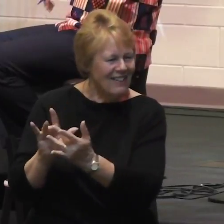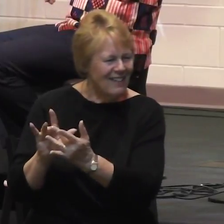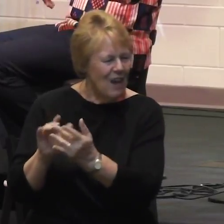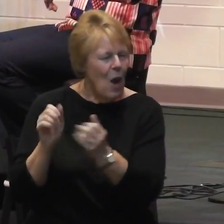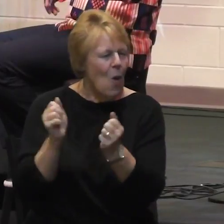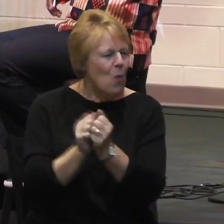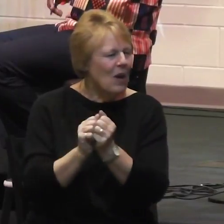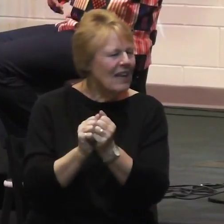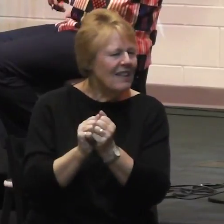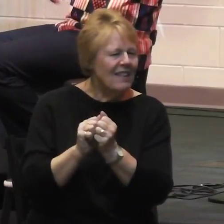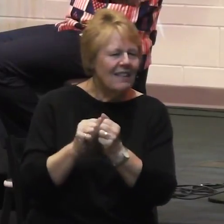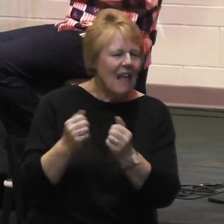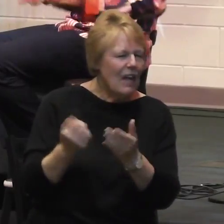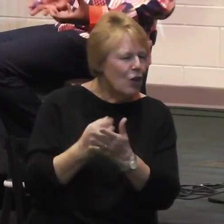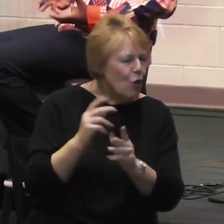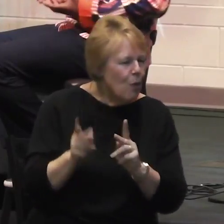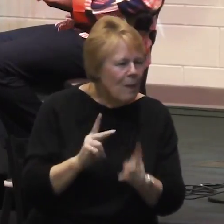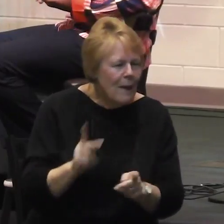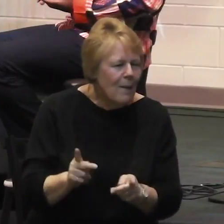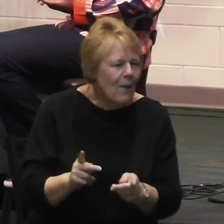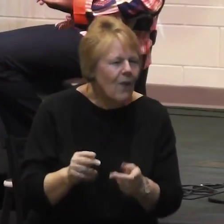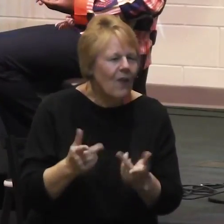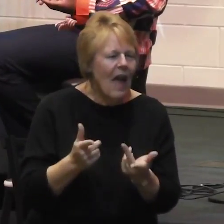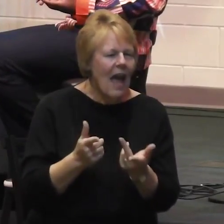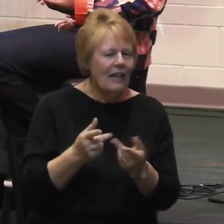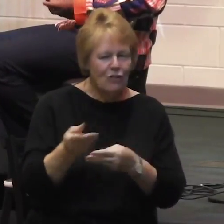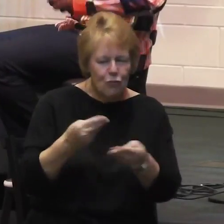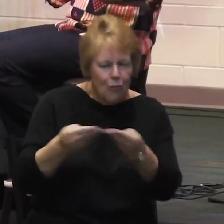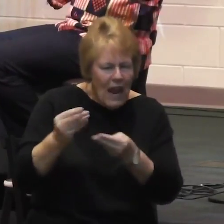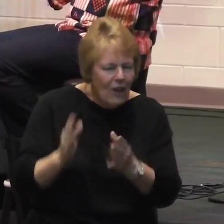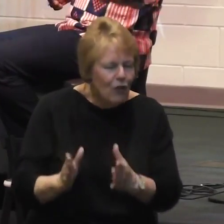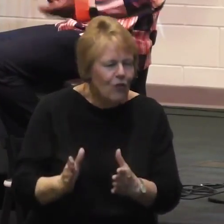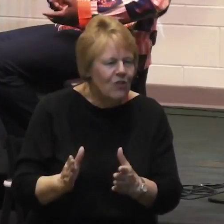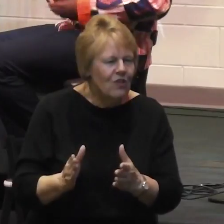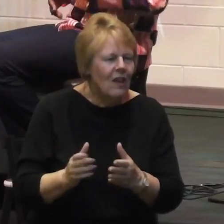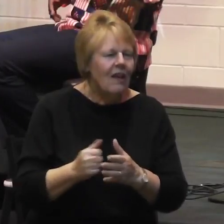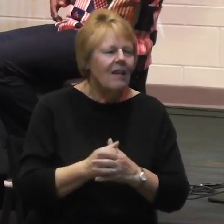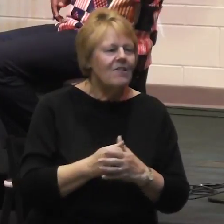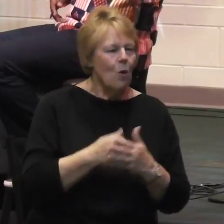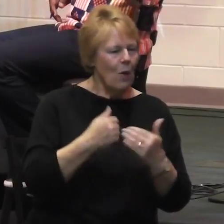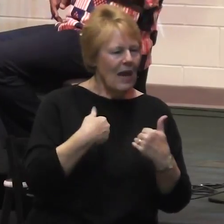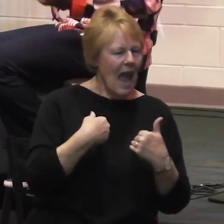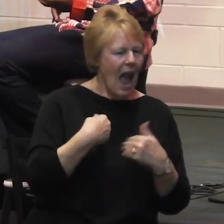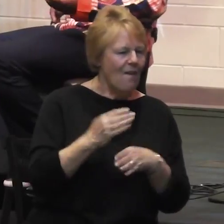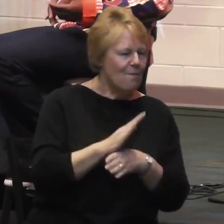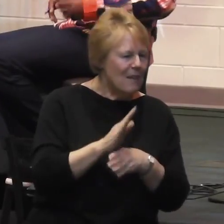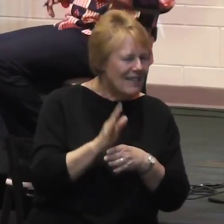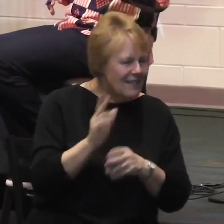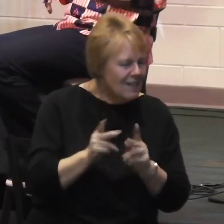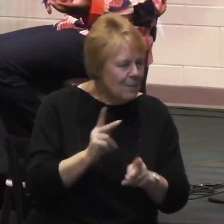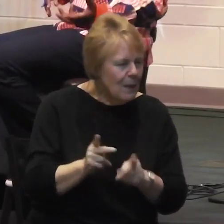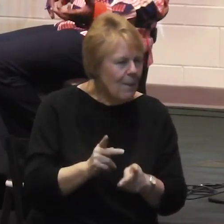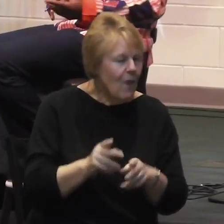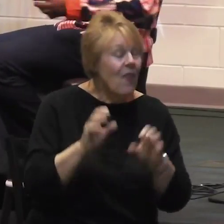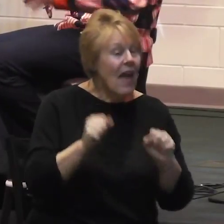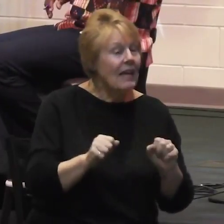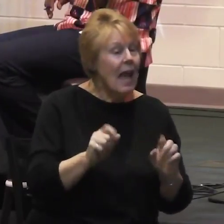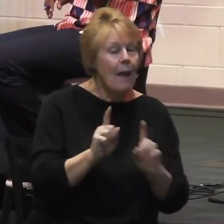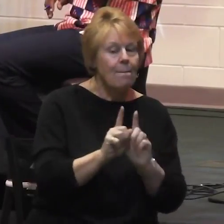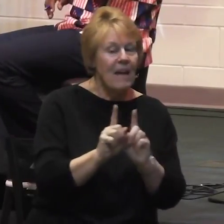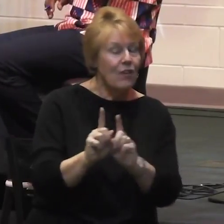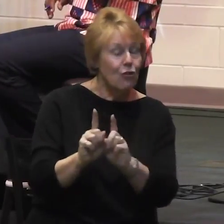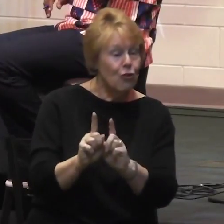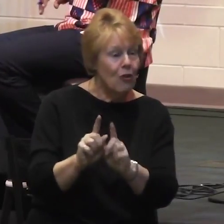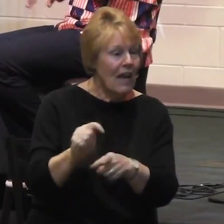And because of the church, we have a lot of gifts within the community of the church. We have business people, people who can mentor and train other